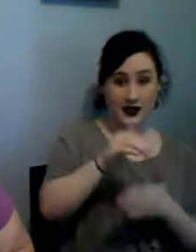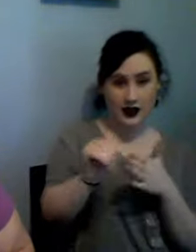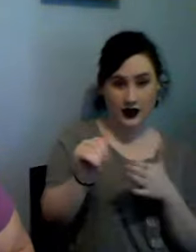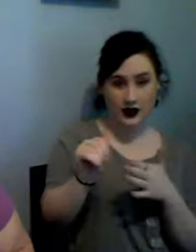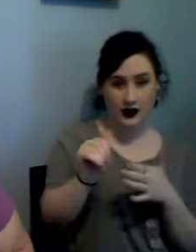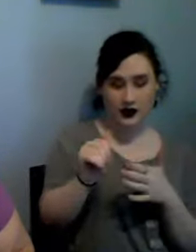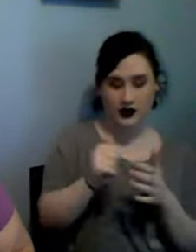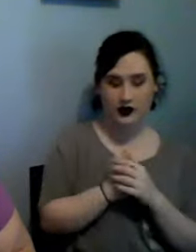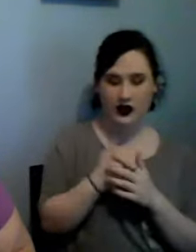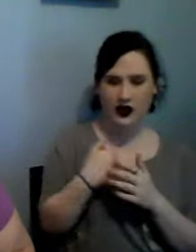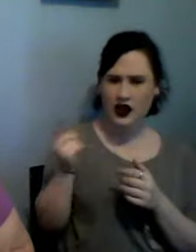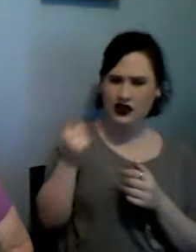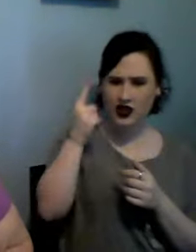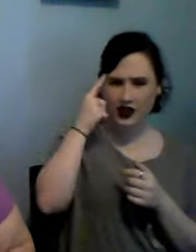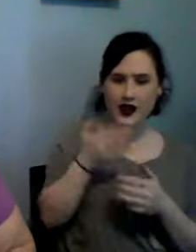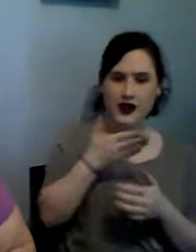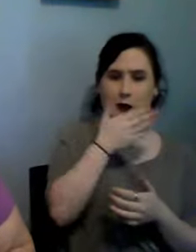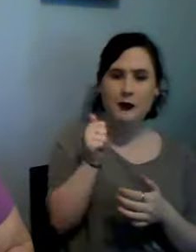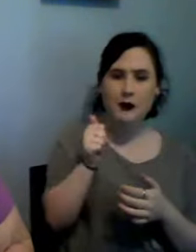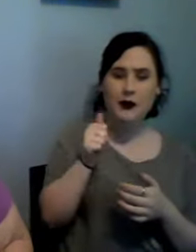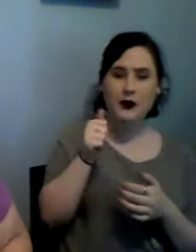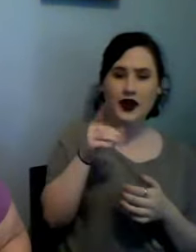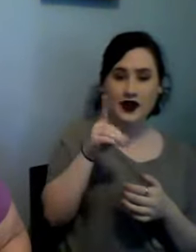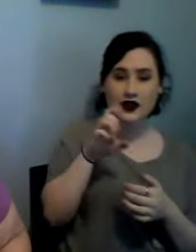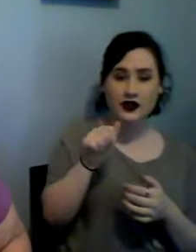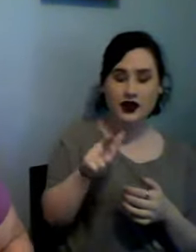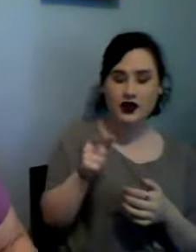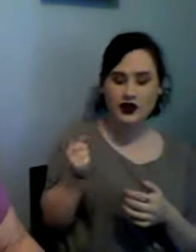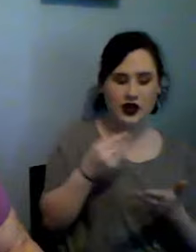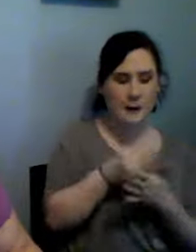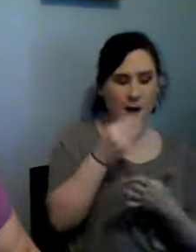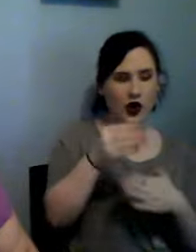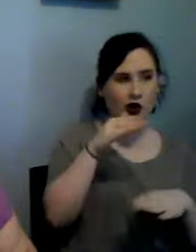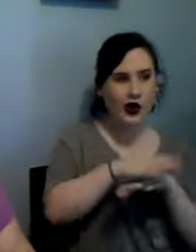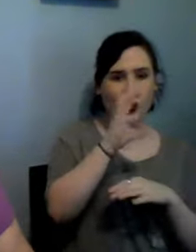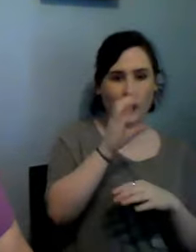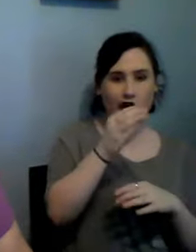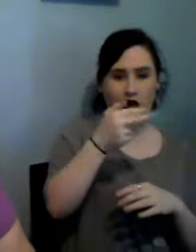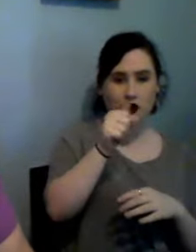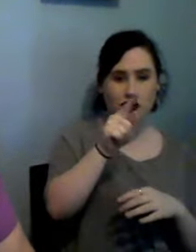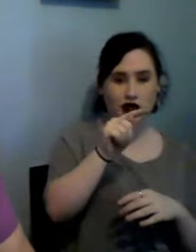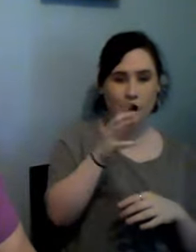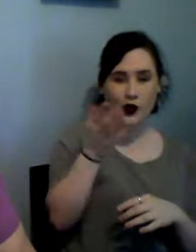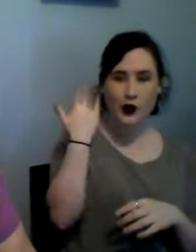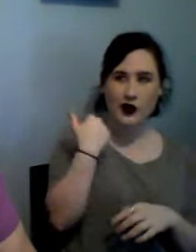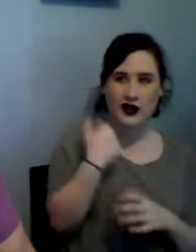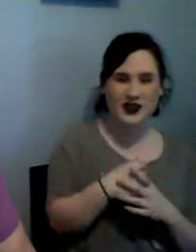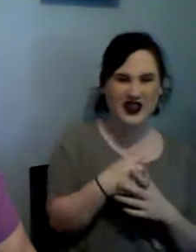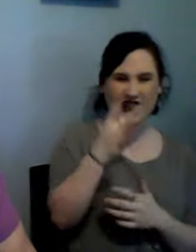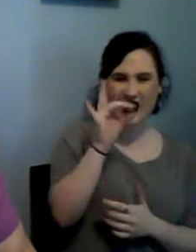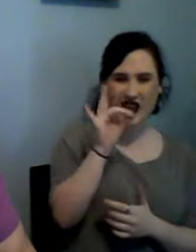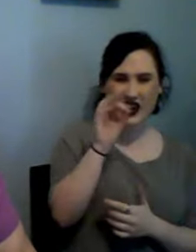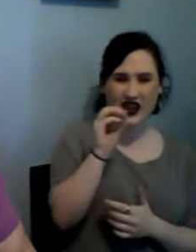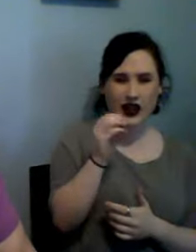best deal that I bought on a chart was $80